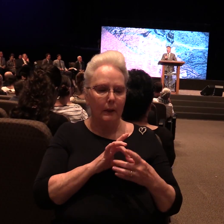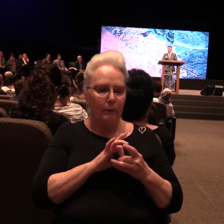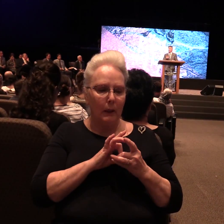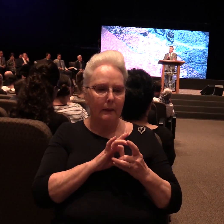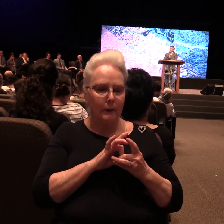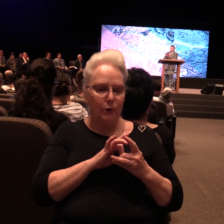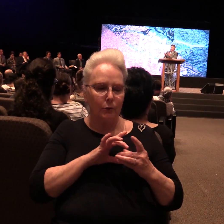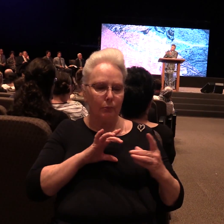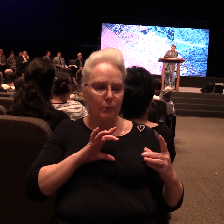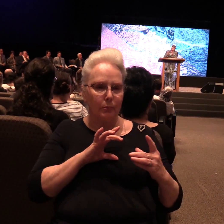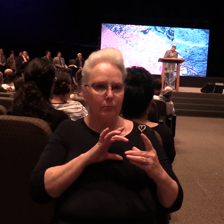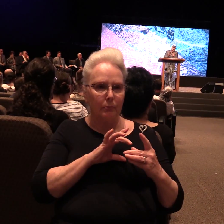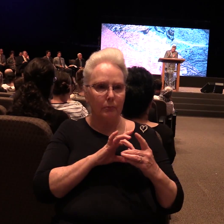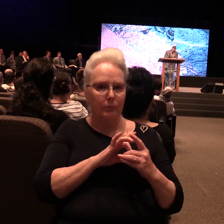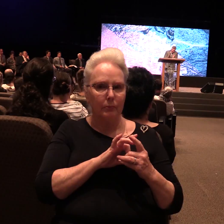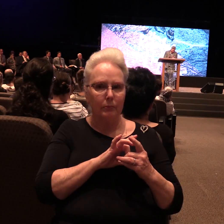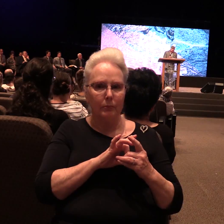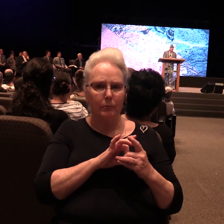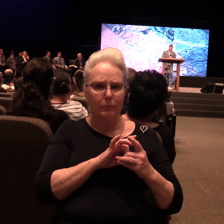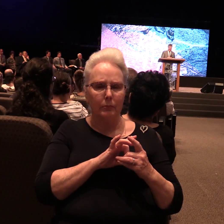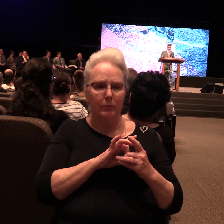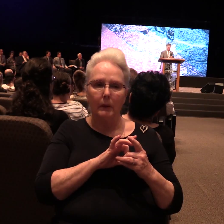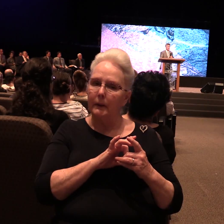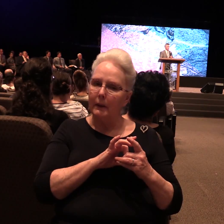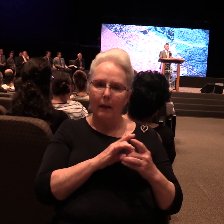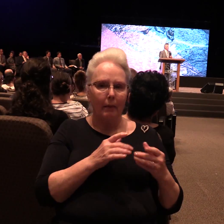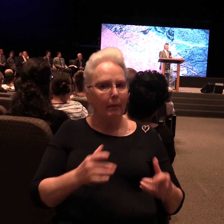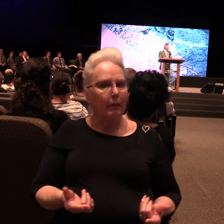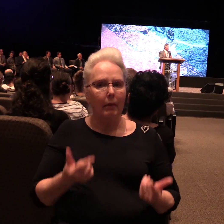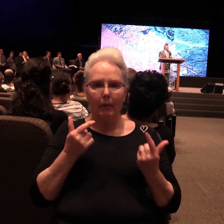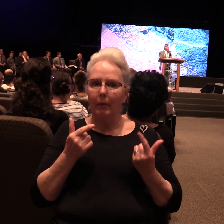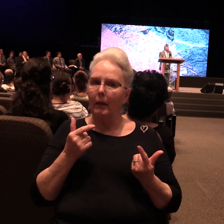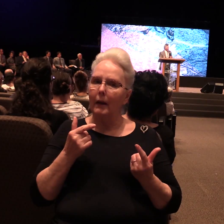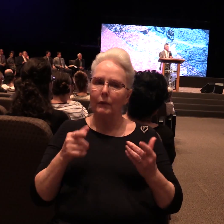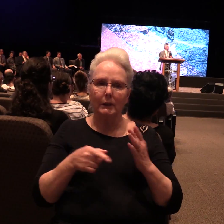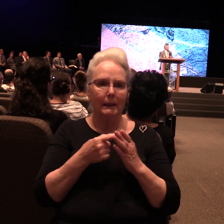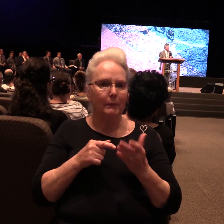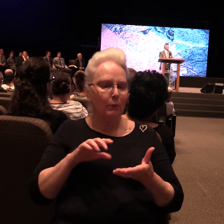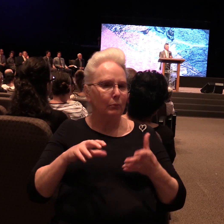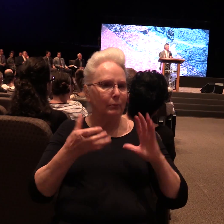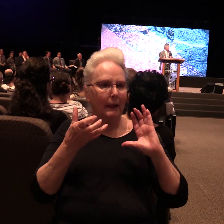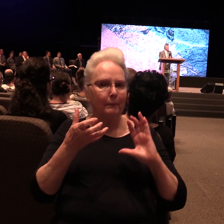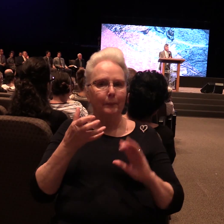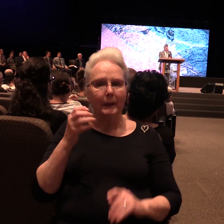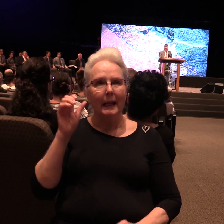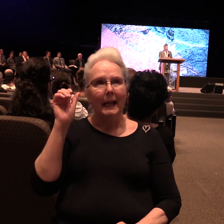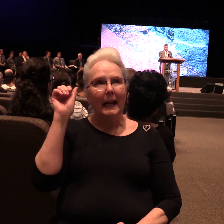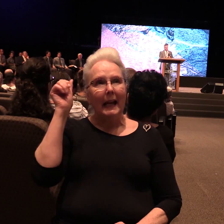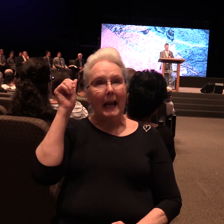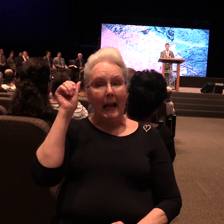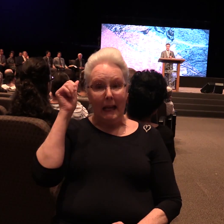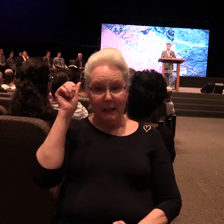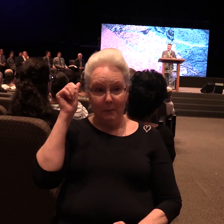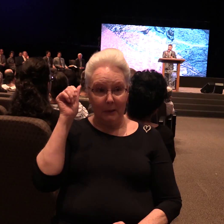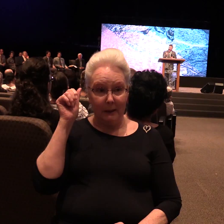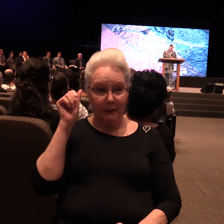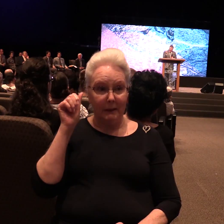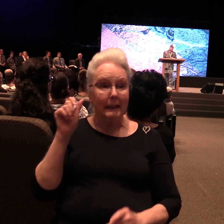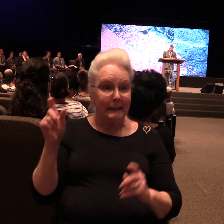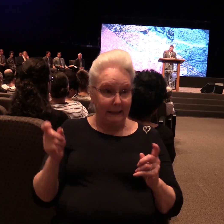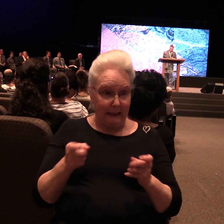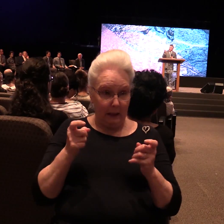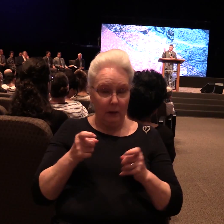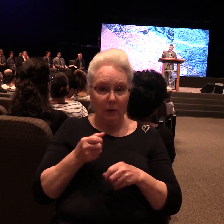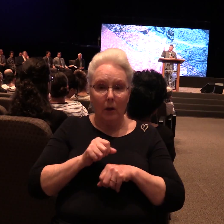Because life has a way of not turning out the way we planned. You know, every atom is affected by the fall of man. When